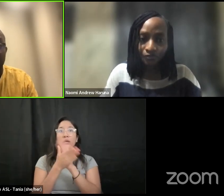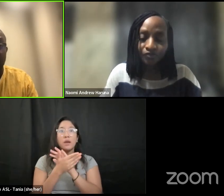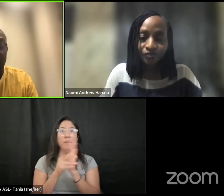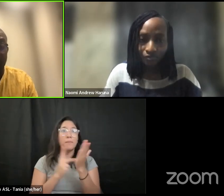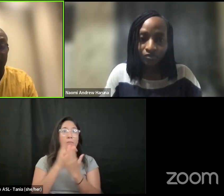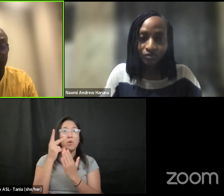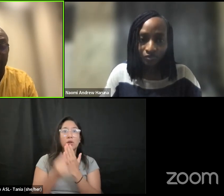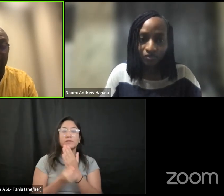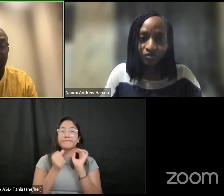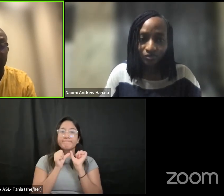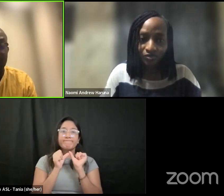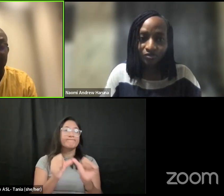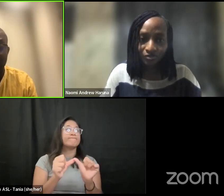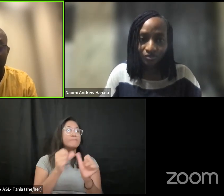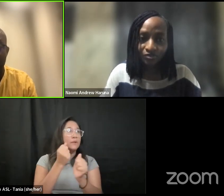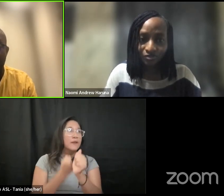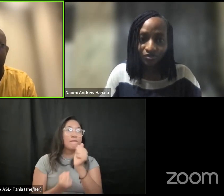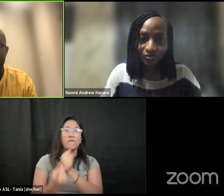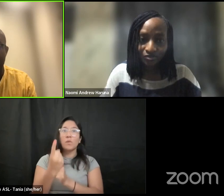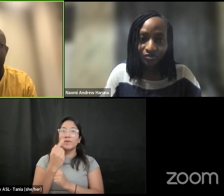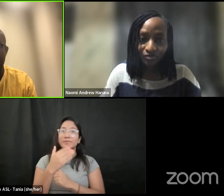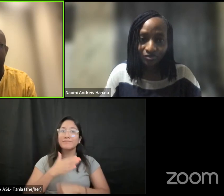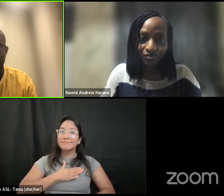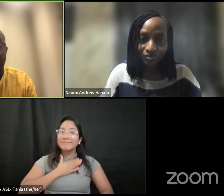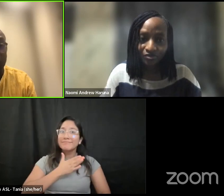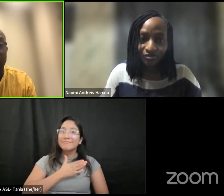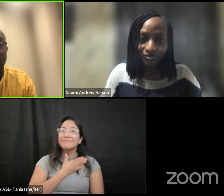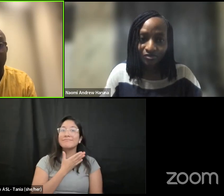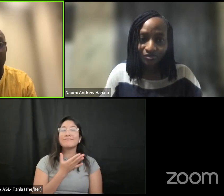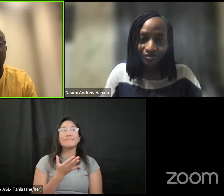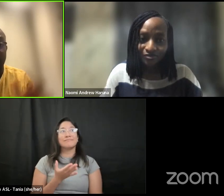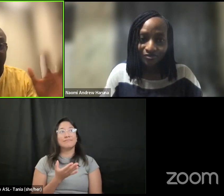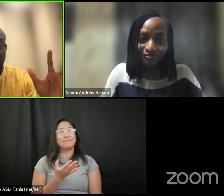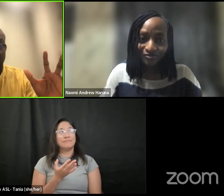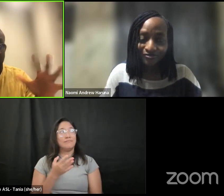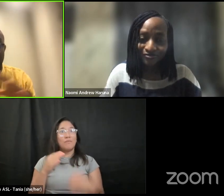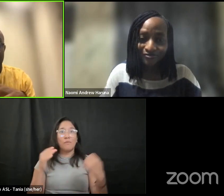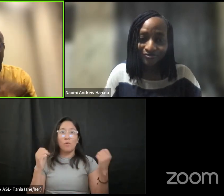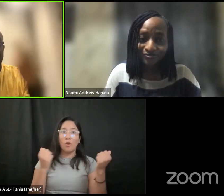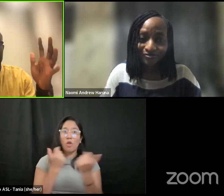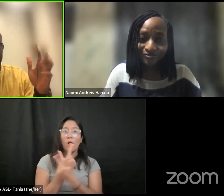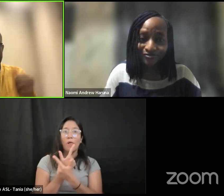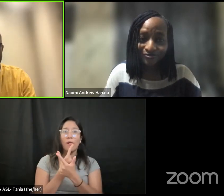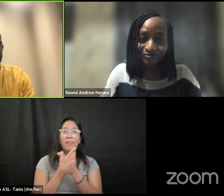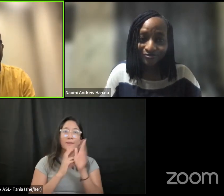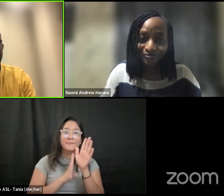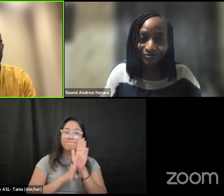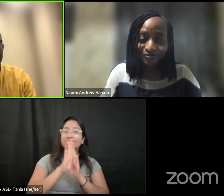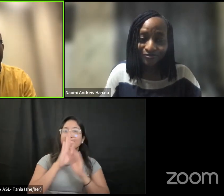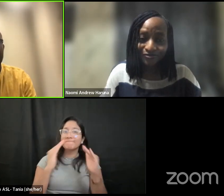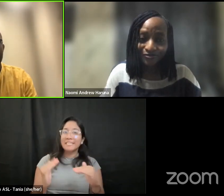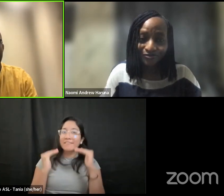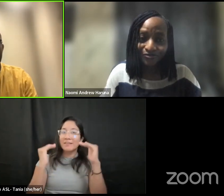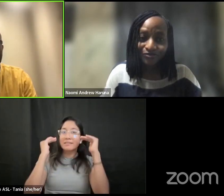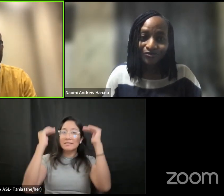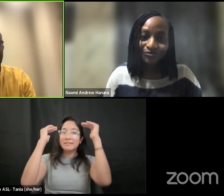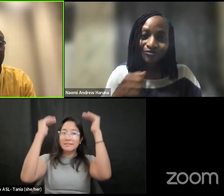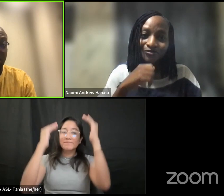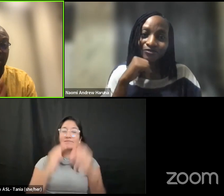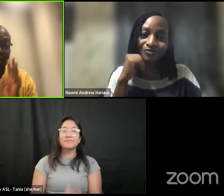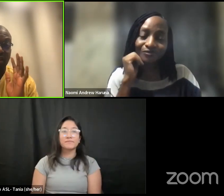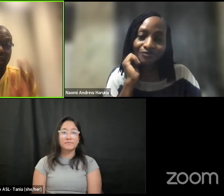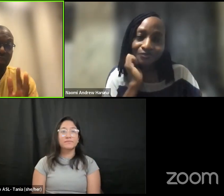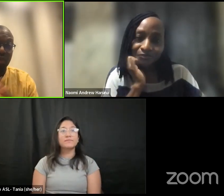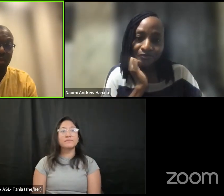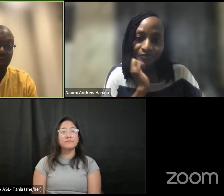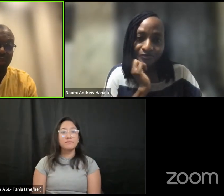happy and um and and um and and we're all advancing whatever that is with that